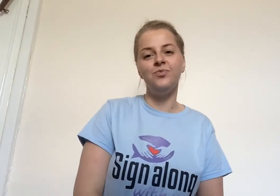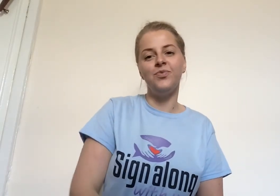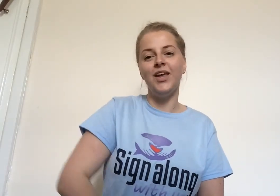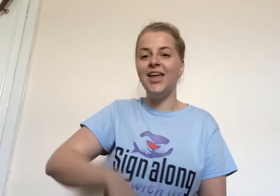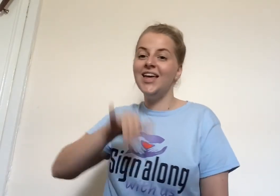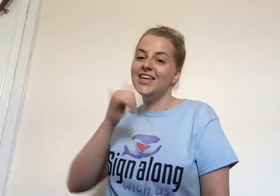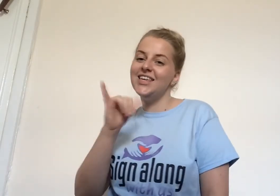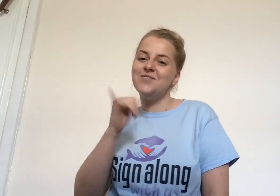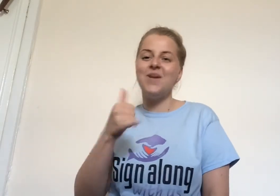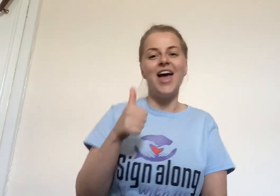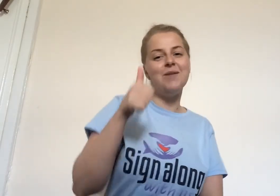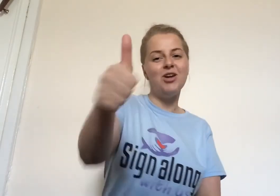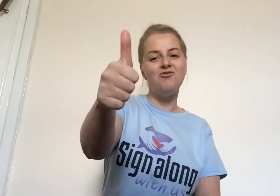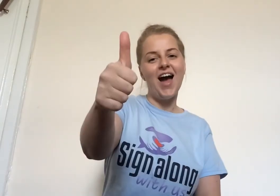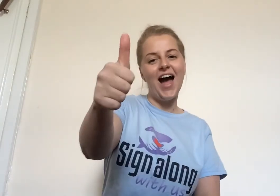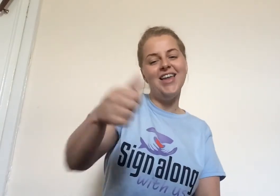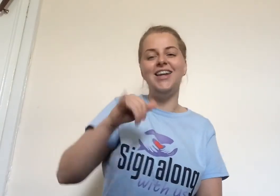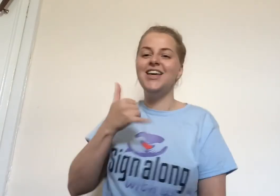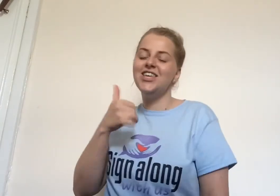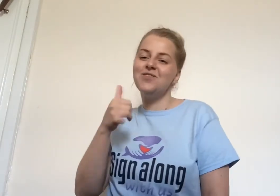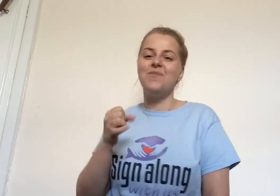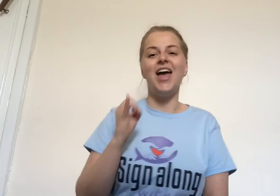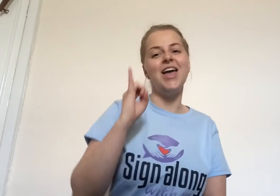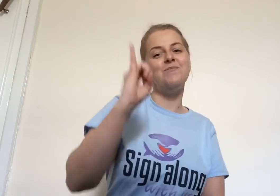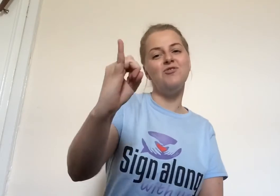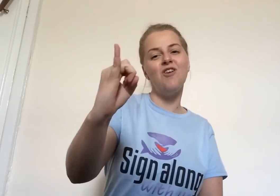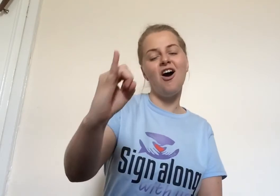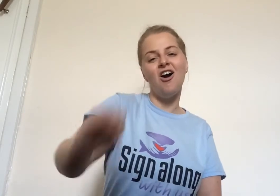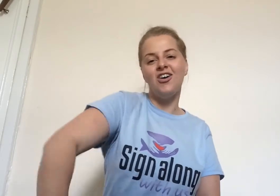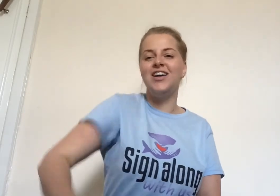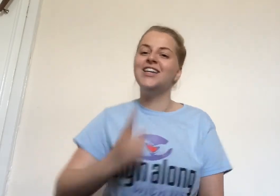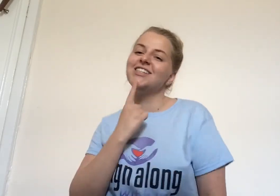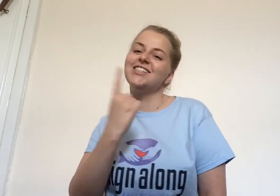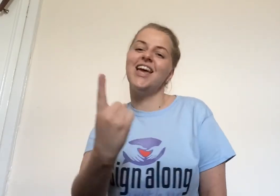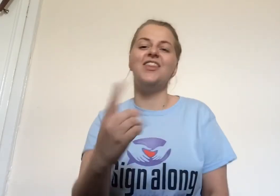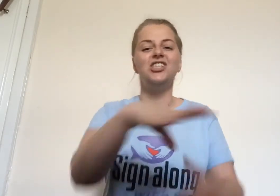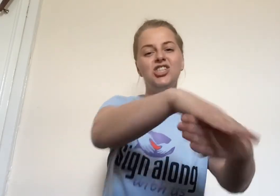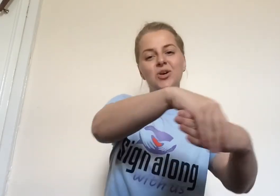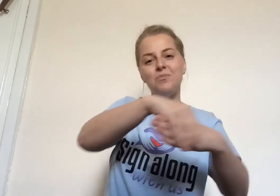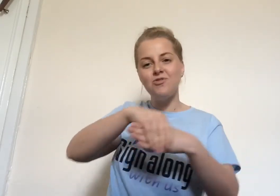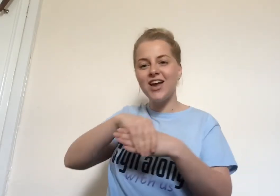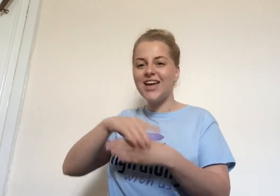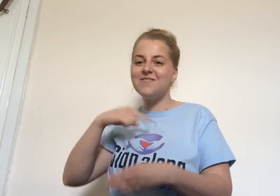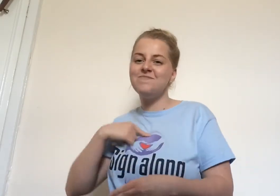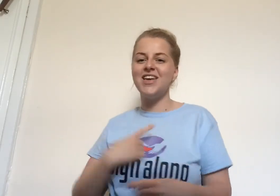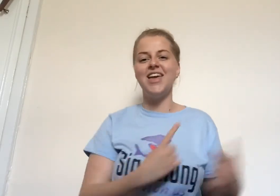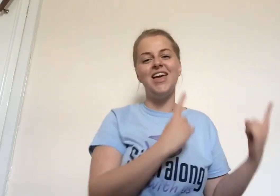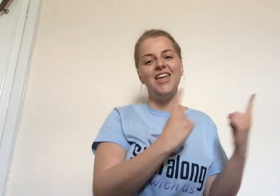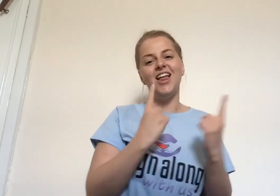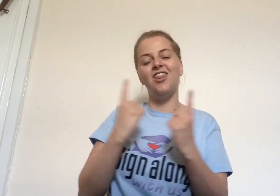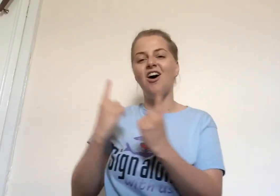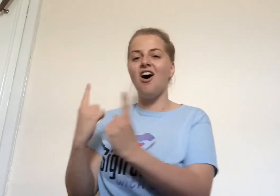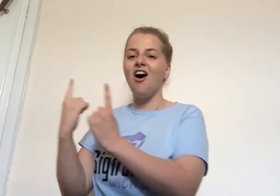You may be right, you may be wrong But say that you'll bring me along